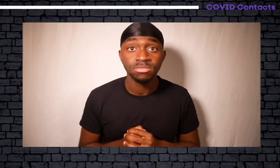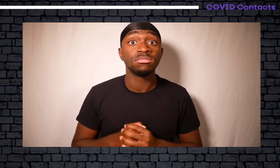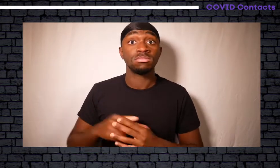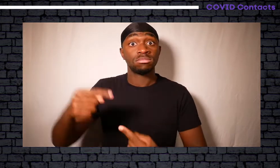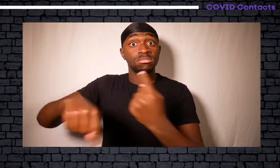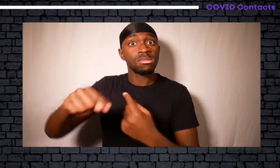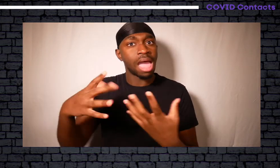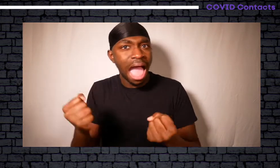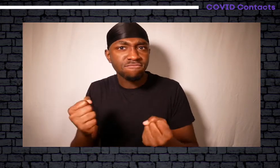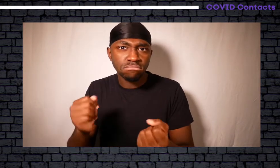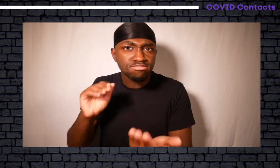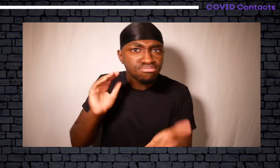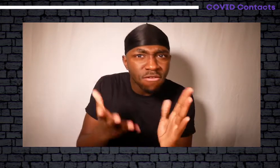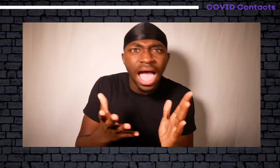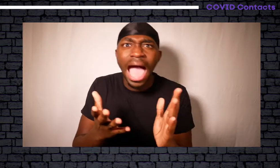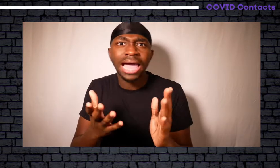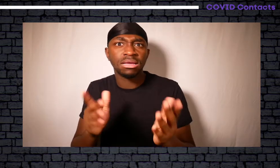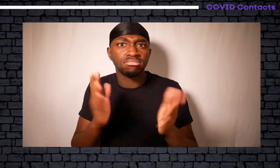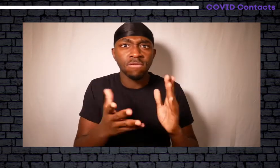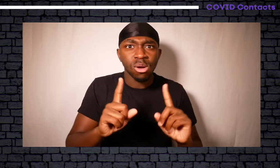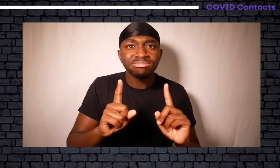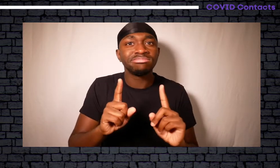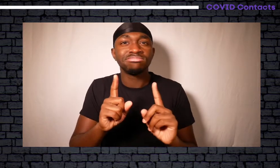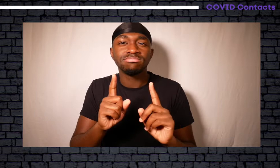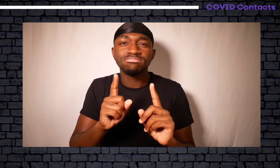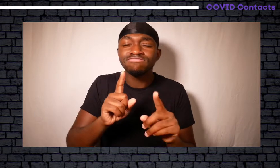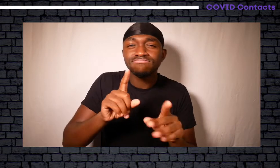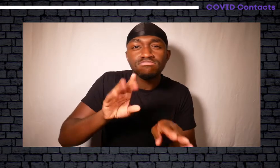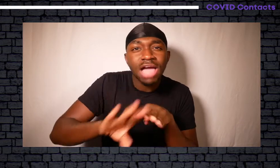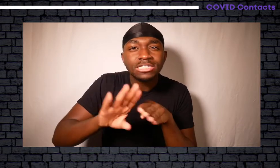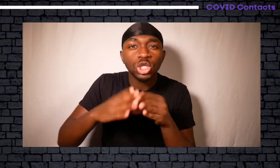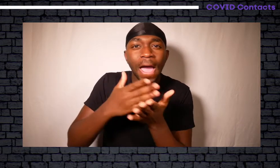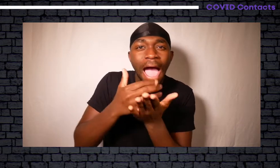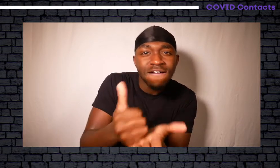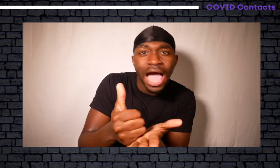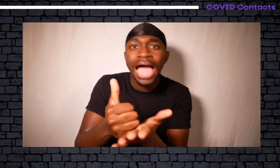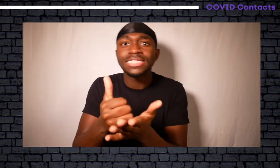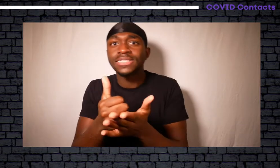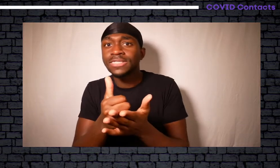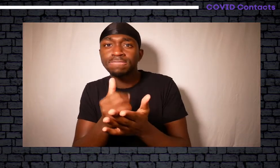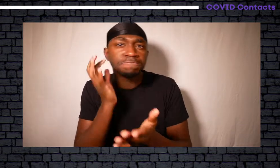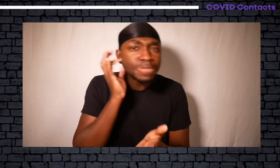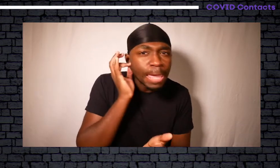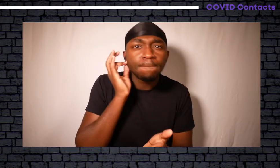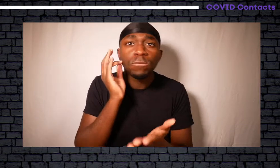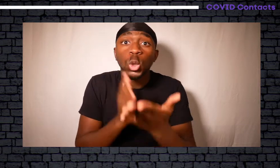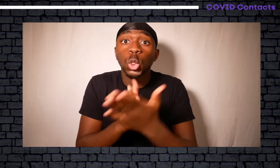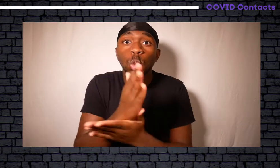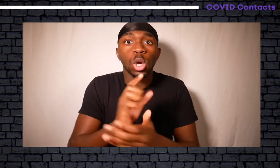Southford that can provide practical support and advice through the COVID pandemic.